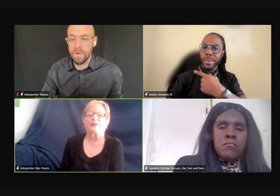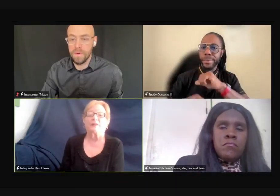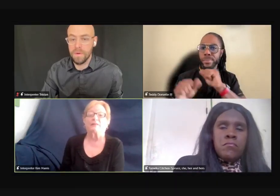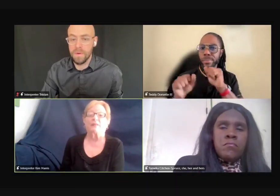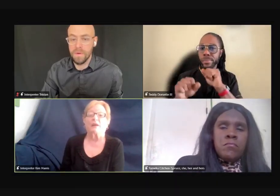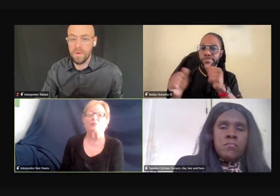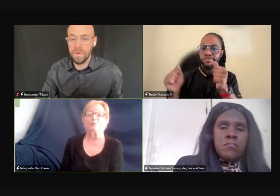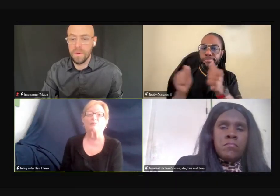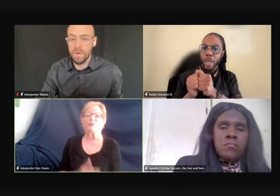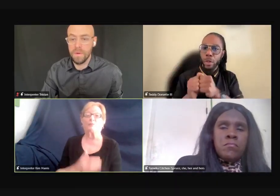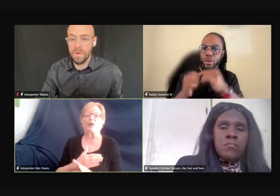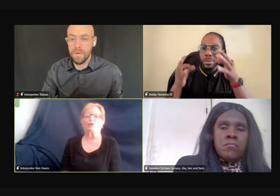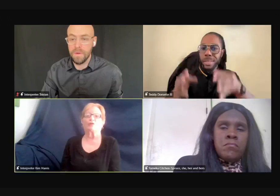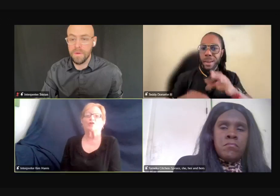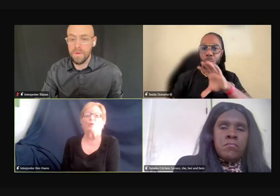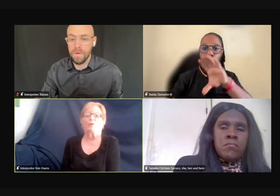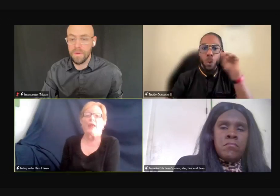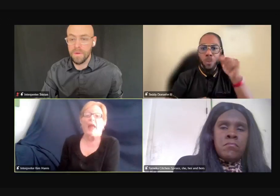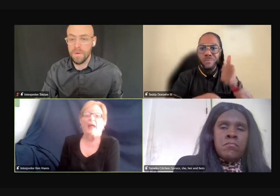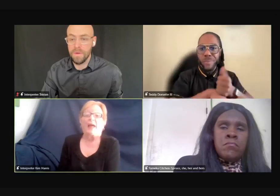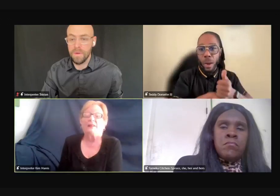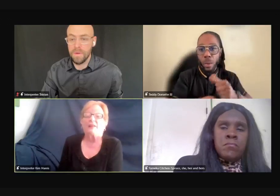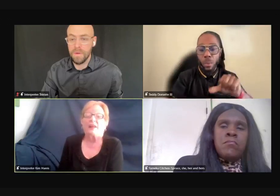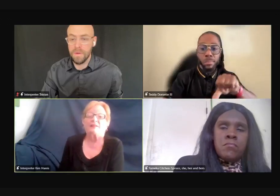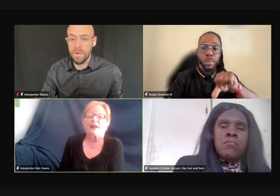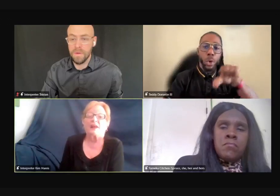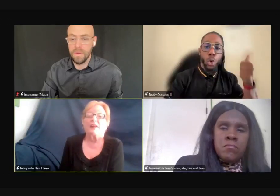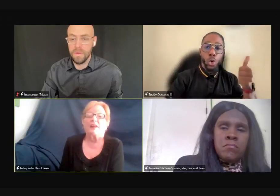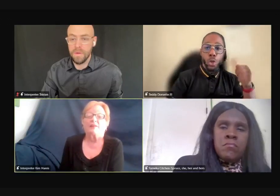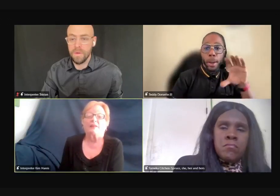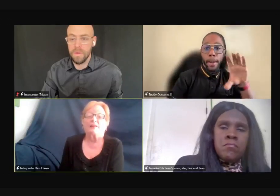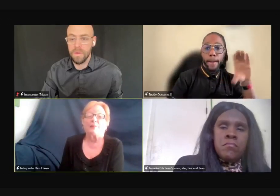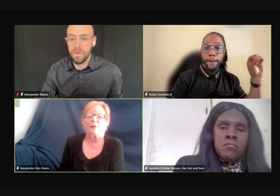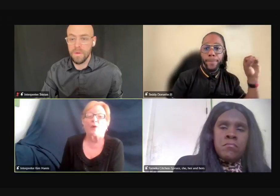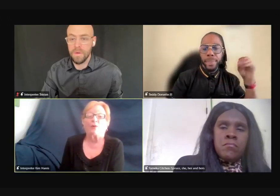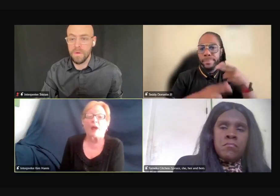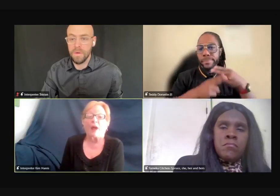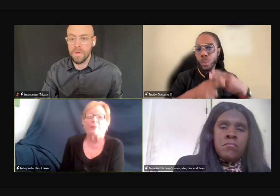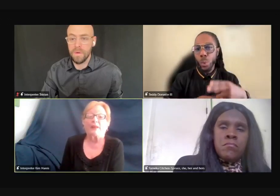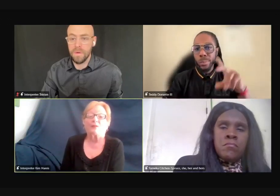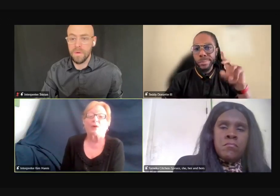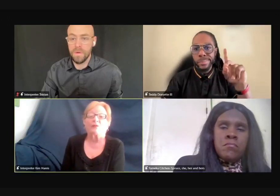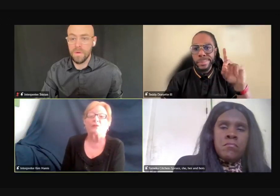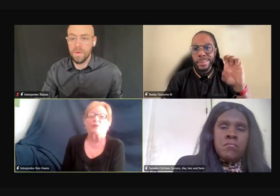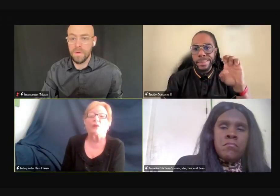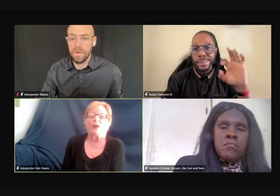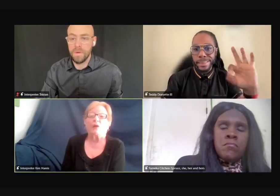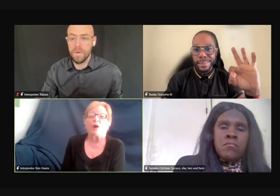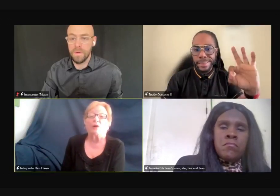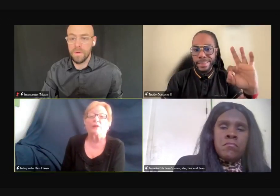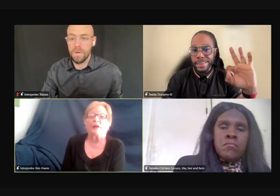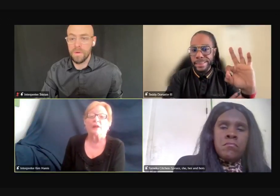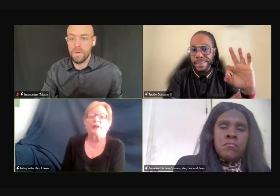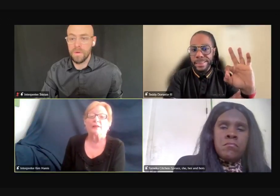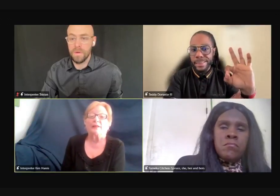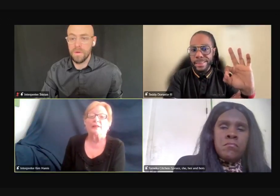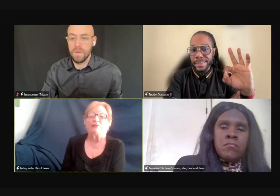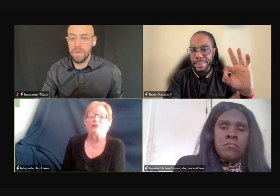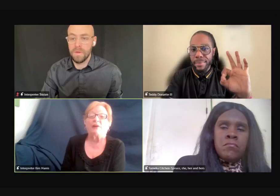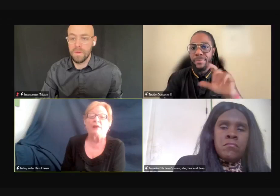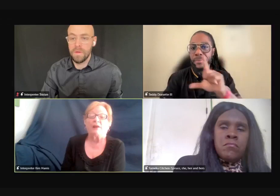disability, uh, barriers too. And then they decided to set up their own companies also called